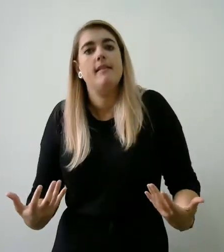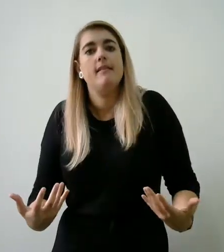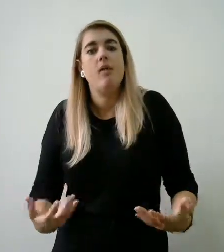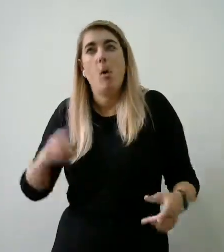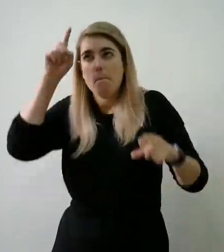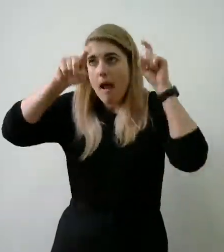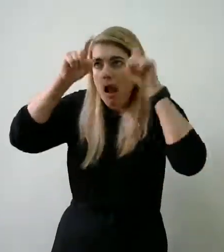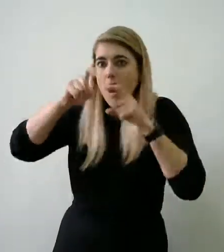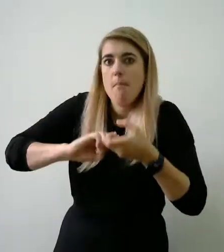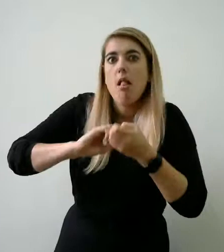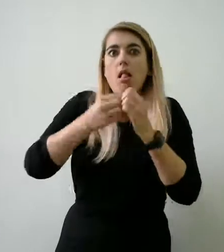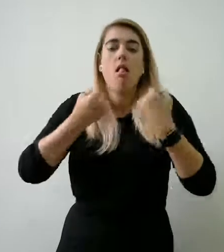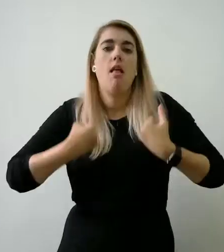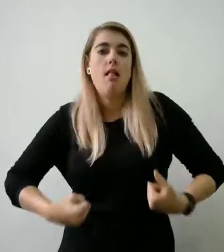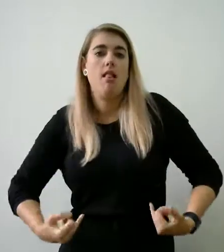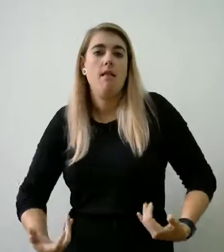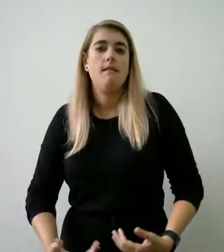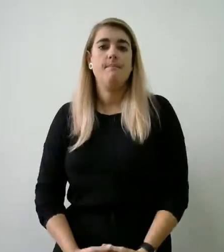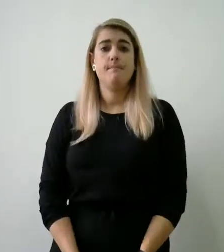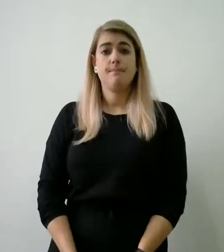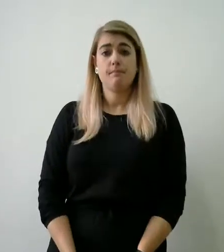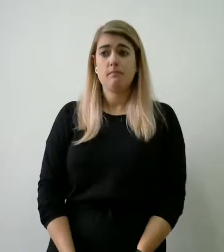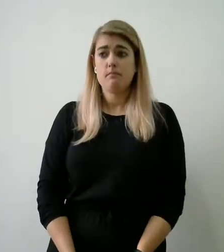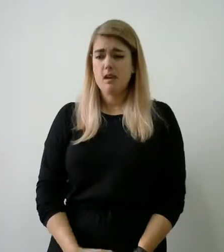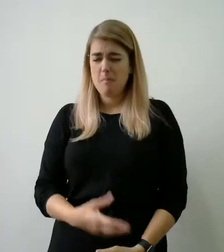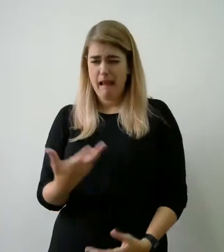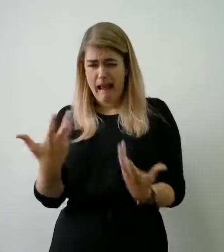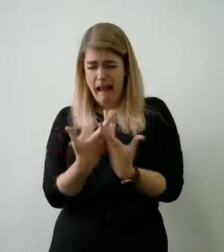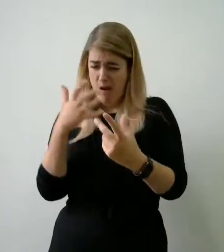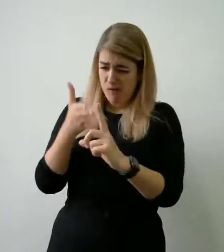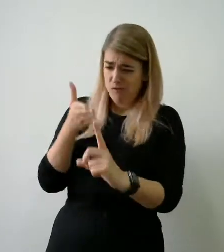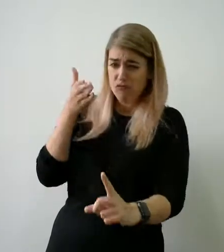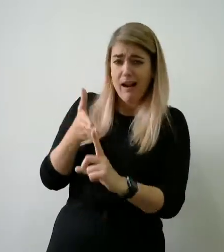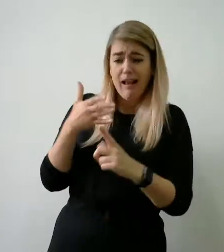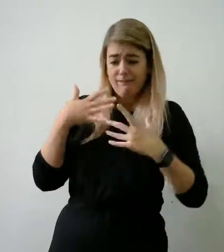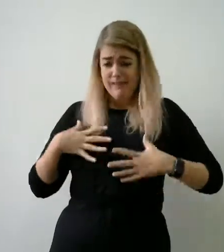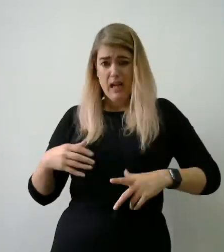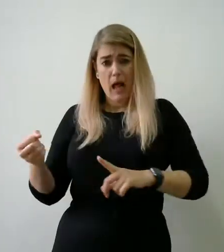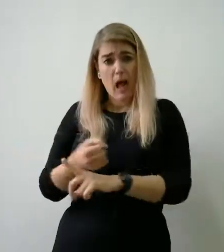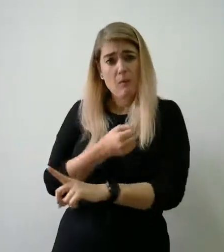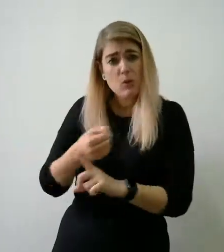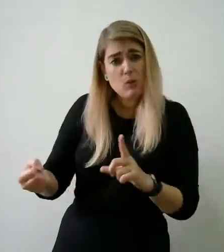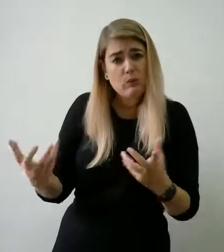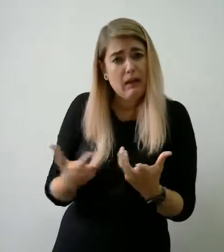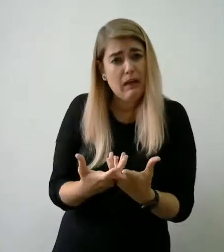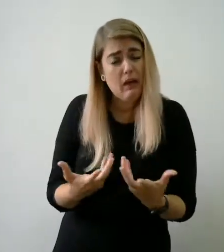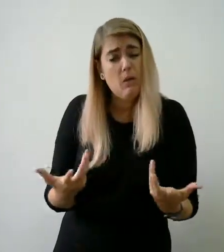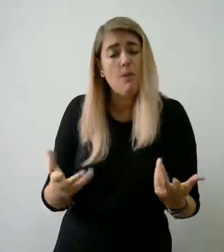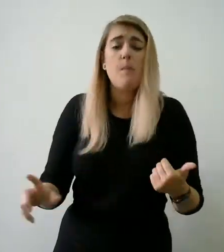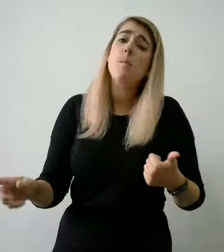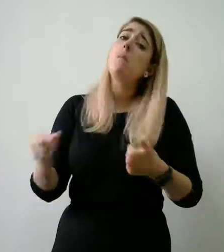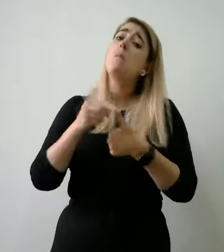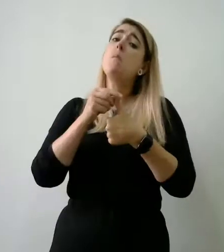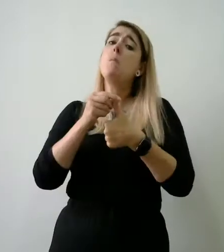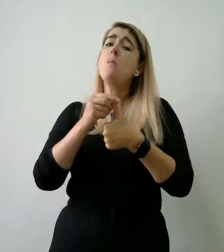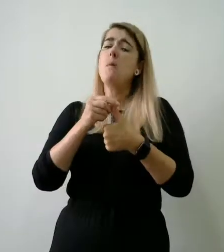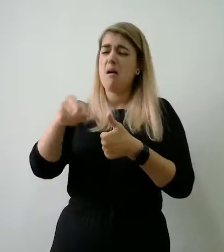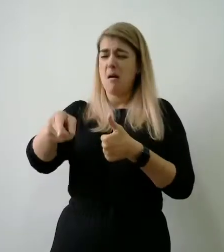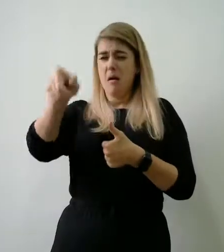Possible indicators of physical abuse include 1. Unexplained injuries or